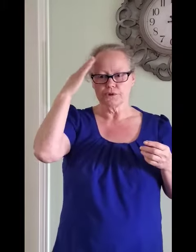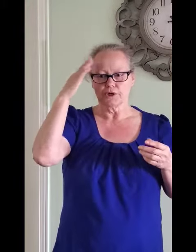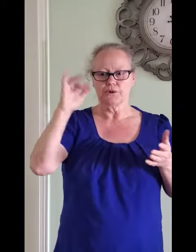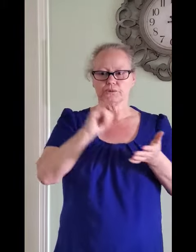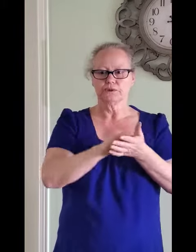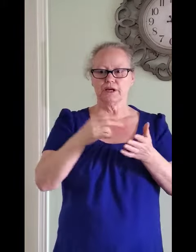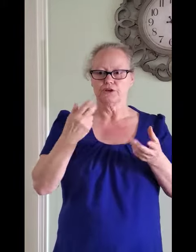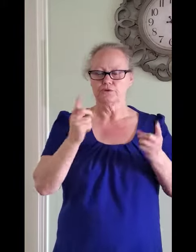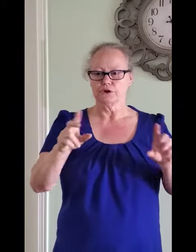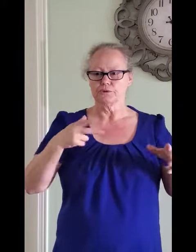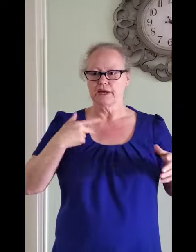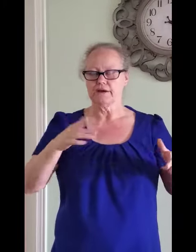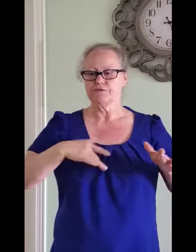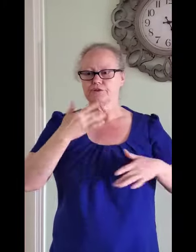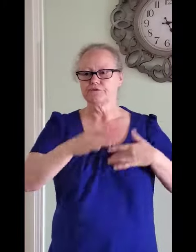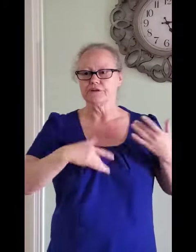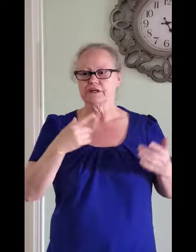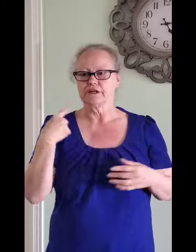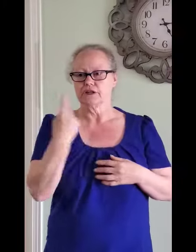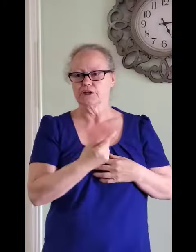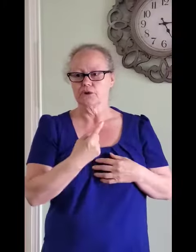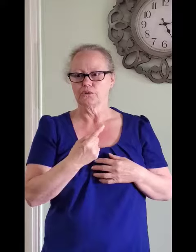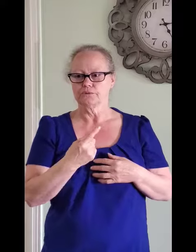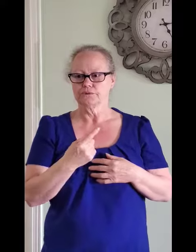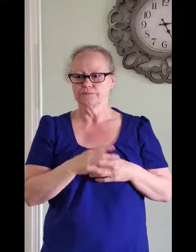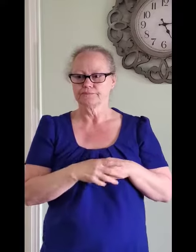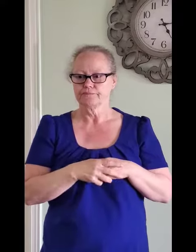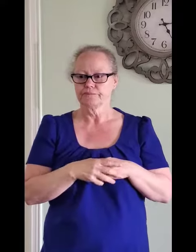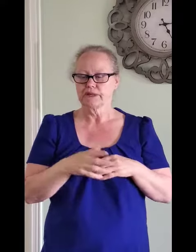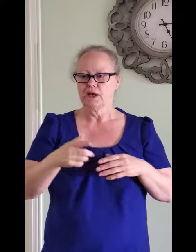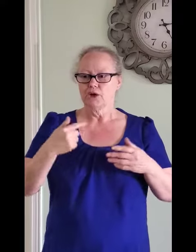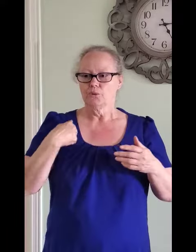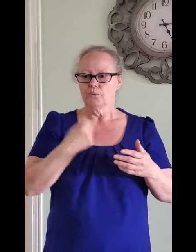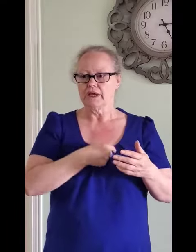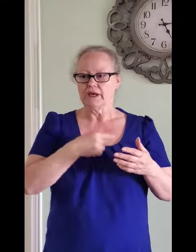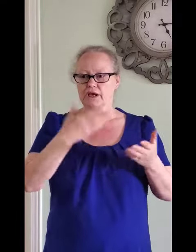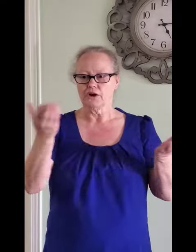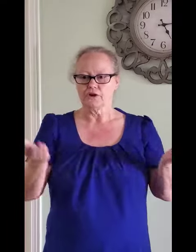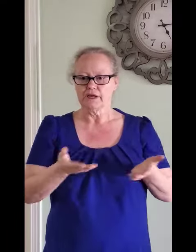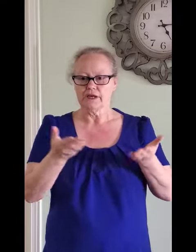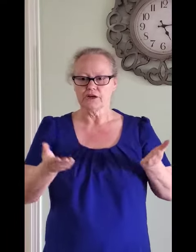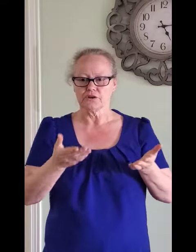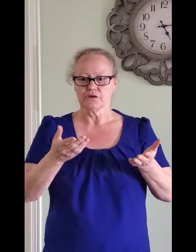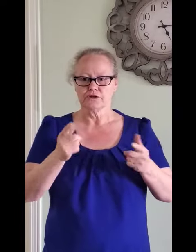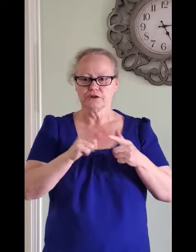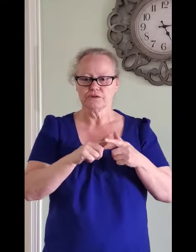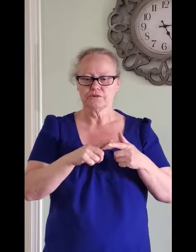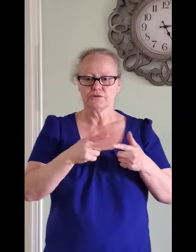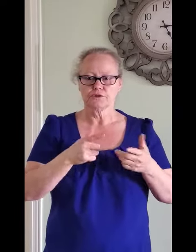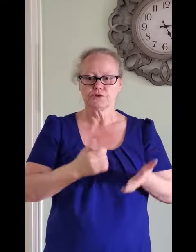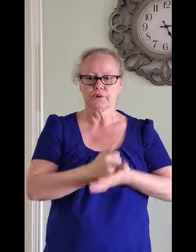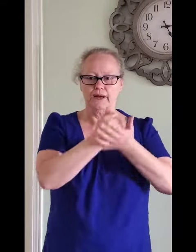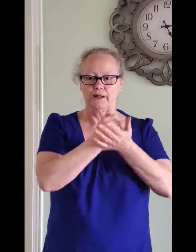know that you don't have to feel alone. We are here to help.